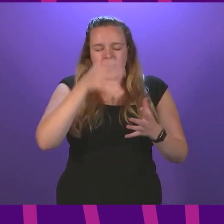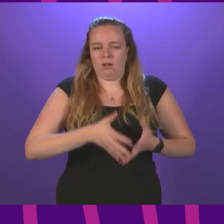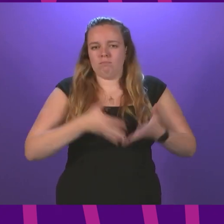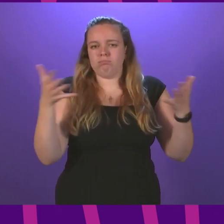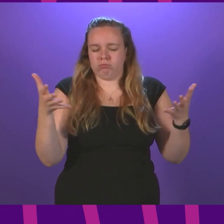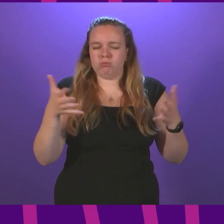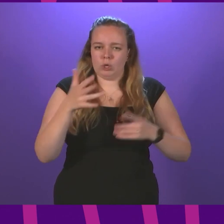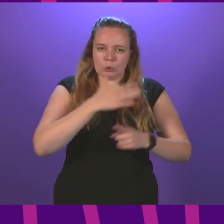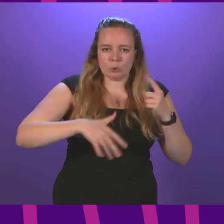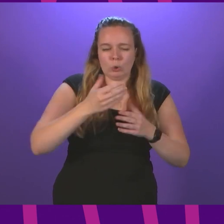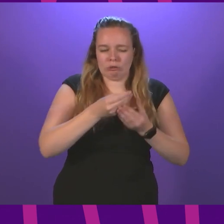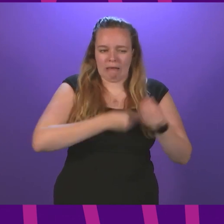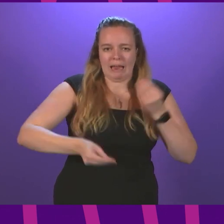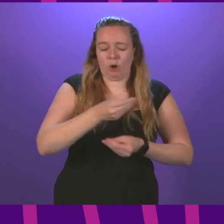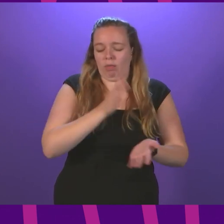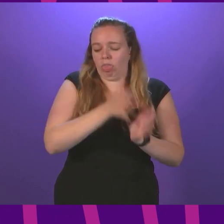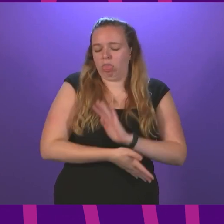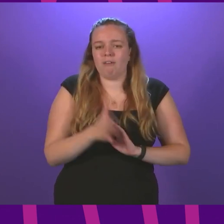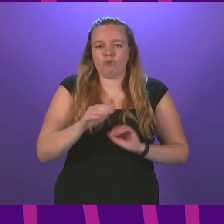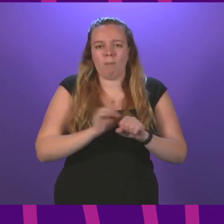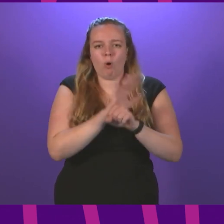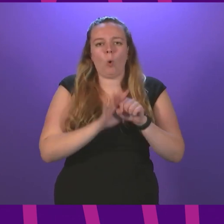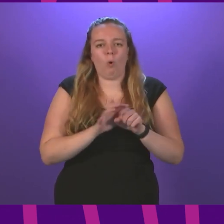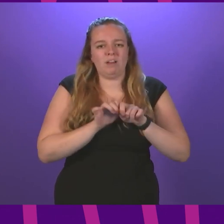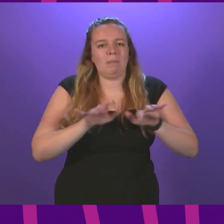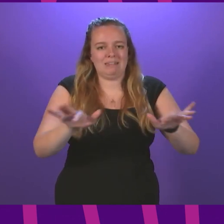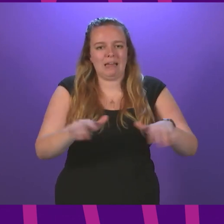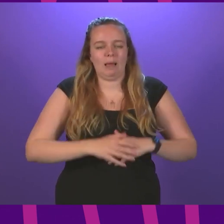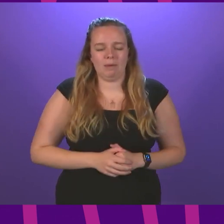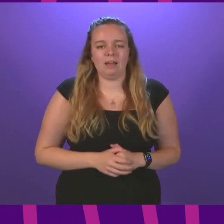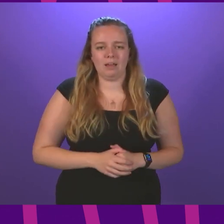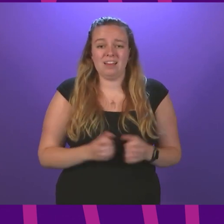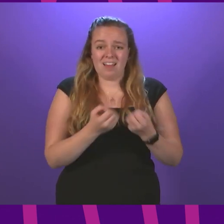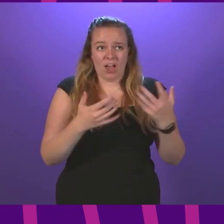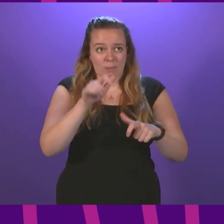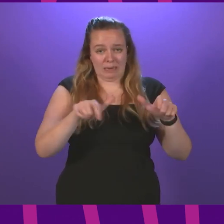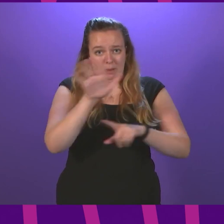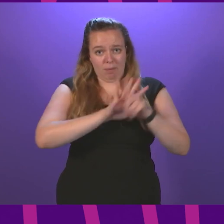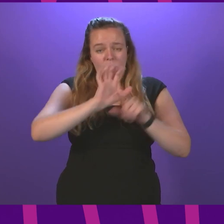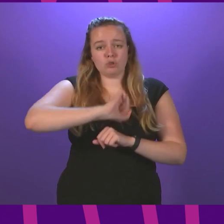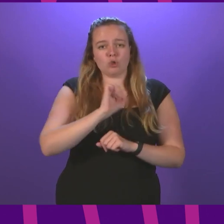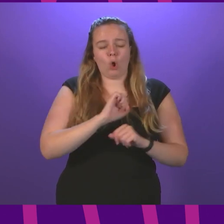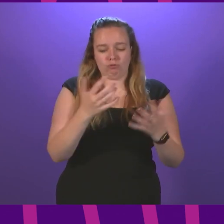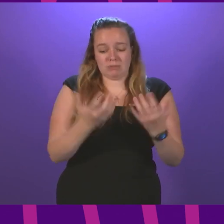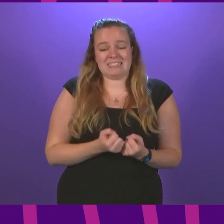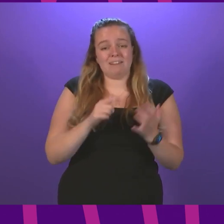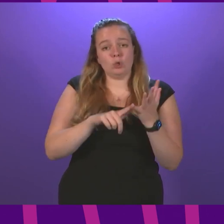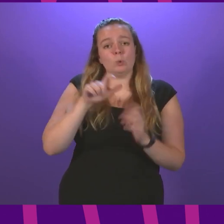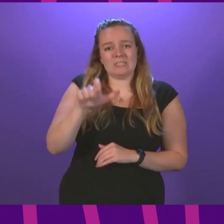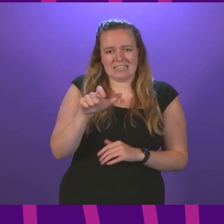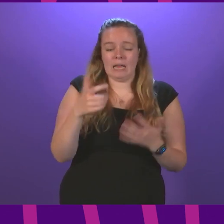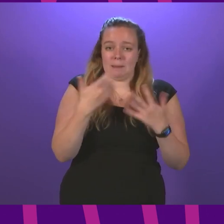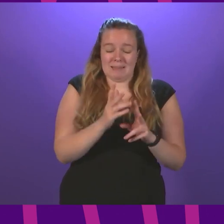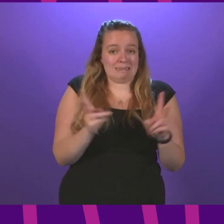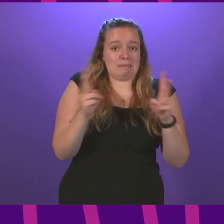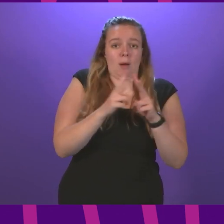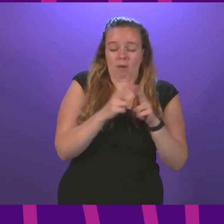social and economic disruption of the Covid-19 pandemic. The number of people in Scotland in receipt of universal credit has more than